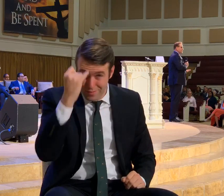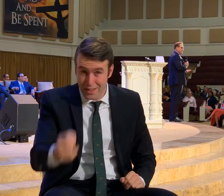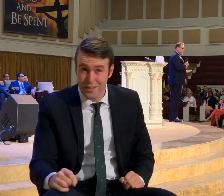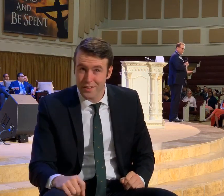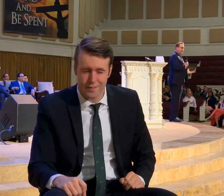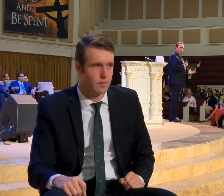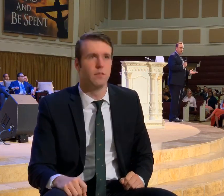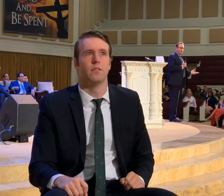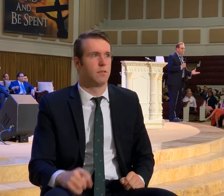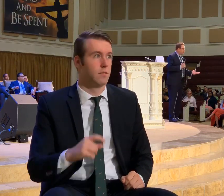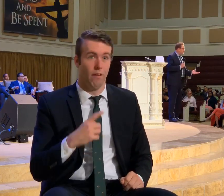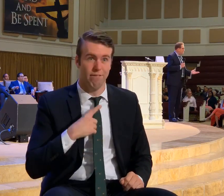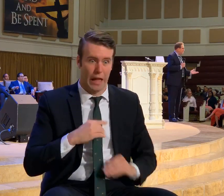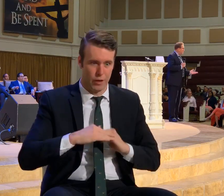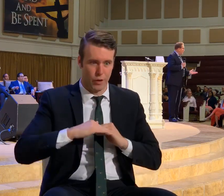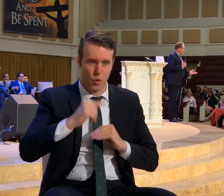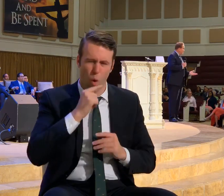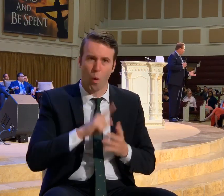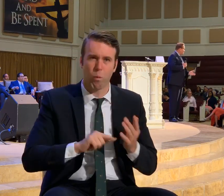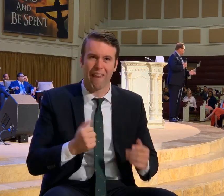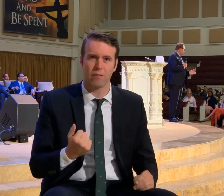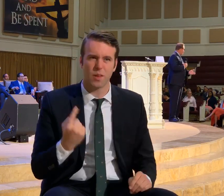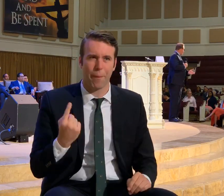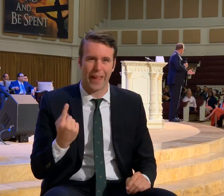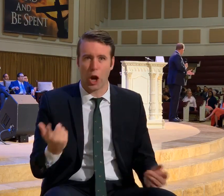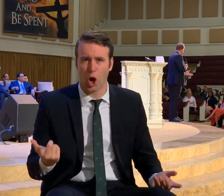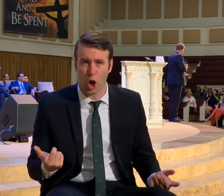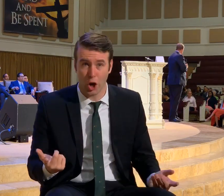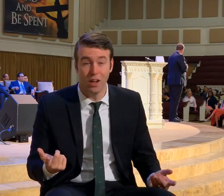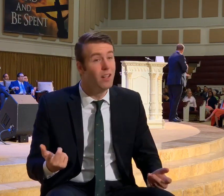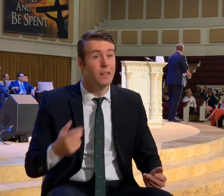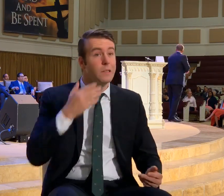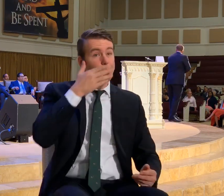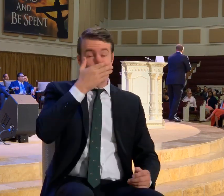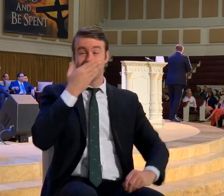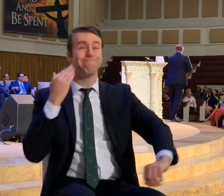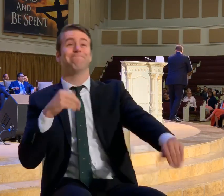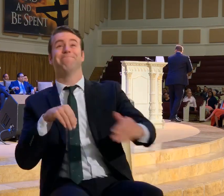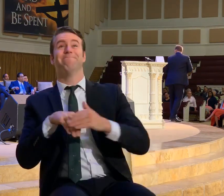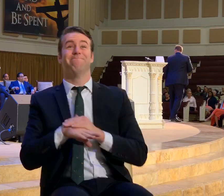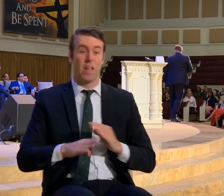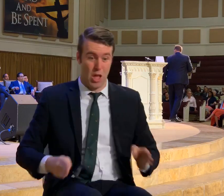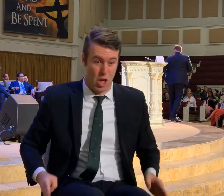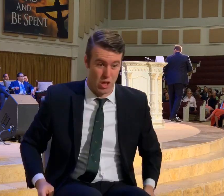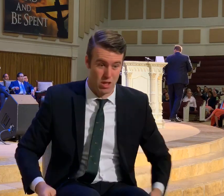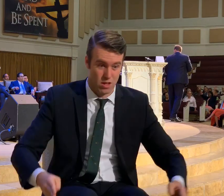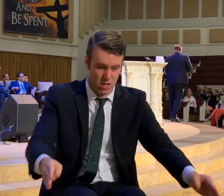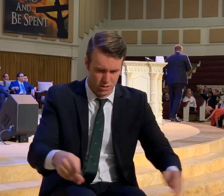What else is up there. I mean if that's the silk.